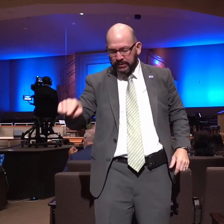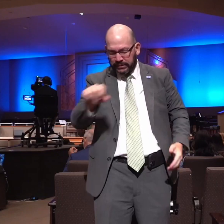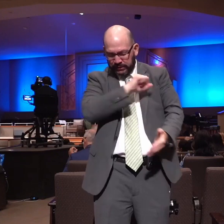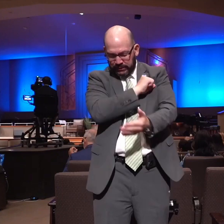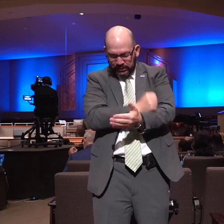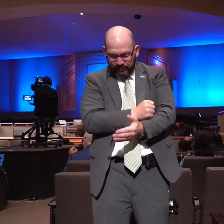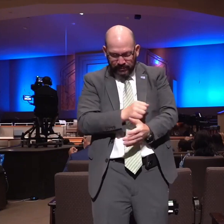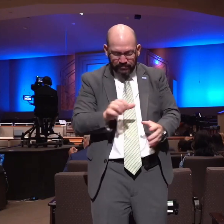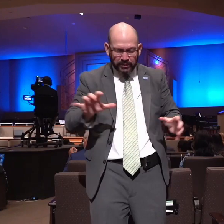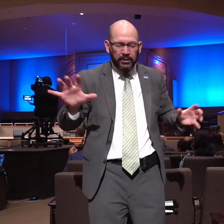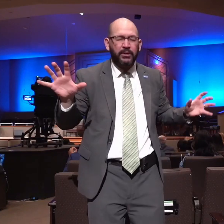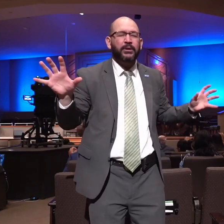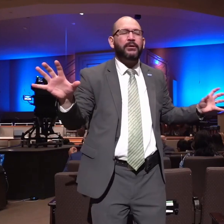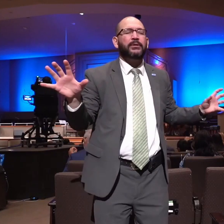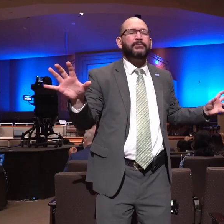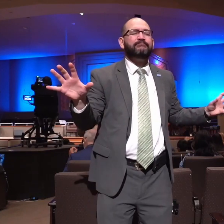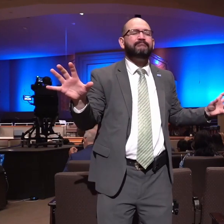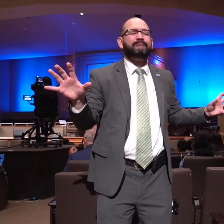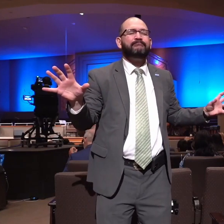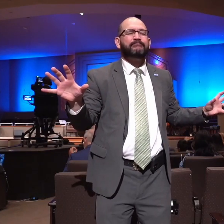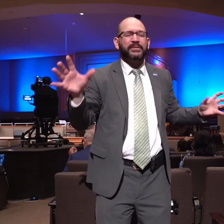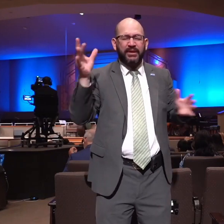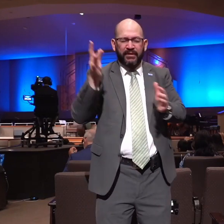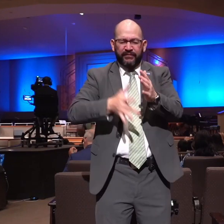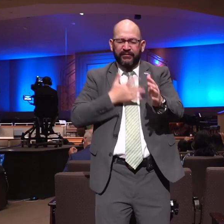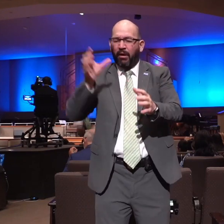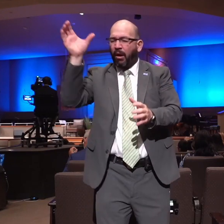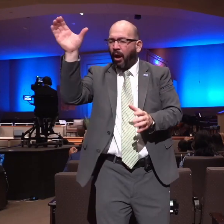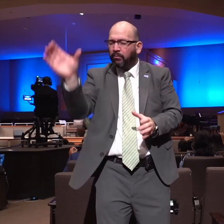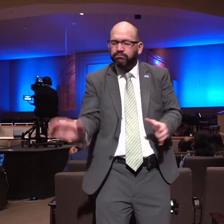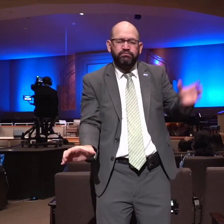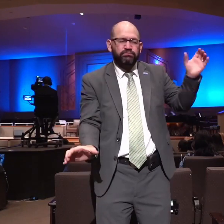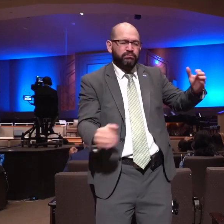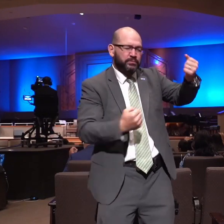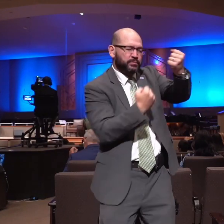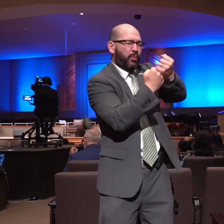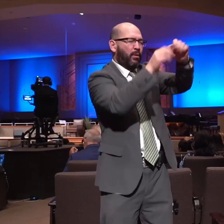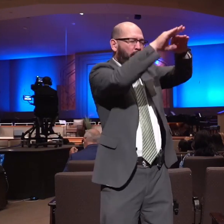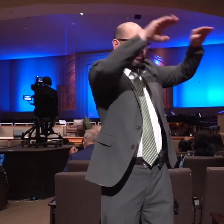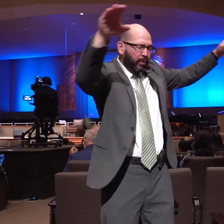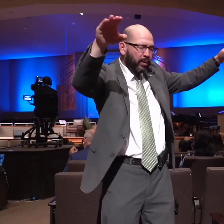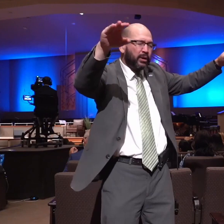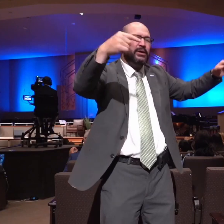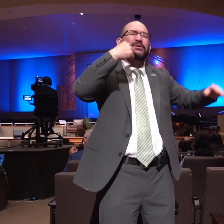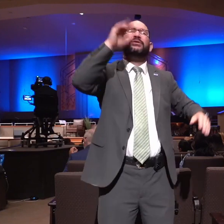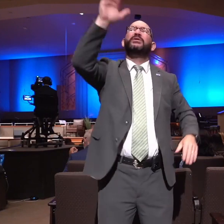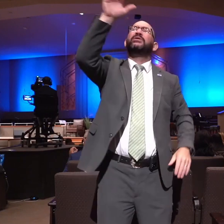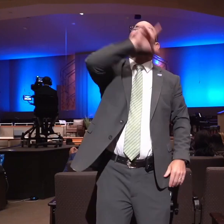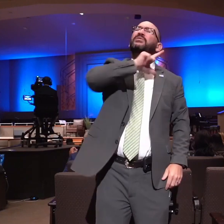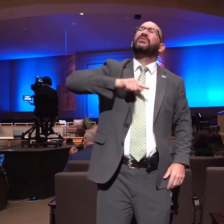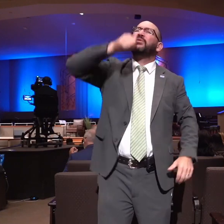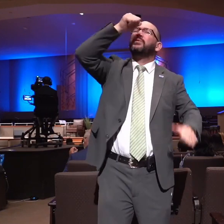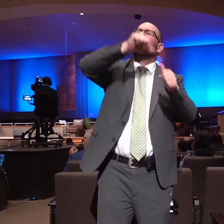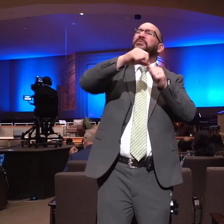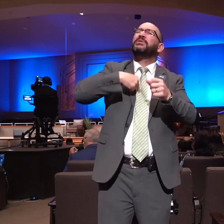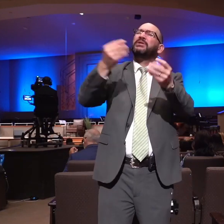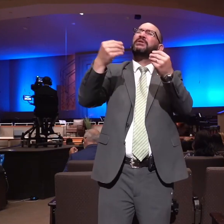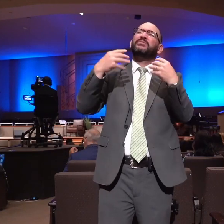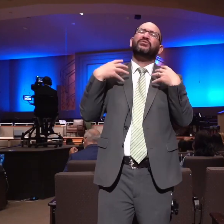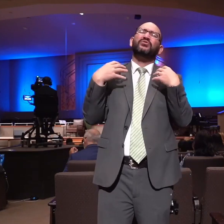samson called unto the lord and said oh lord god remember me i pray thee and strengthen me i pray thee only this